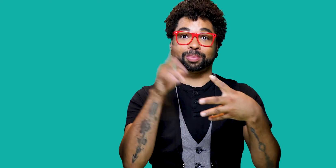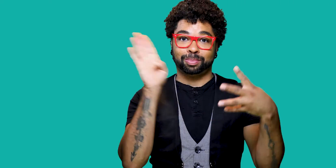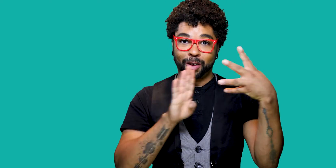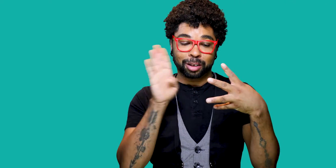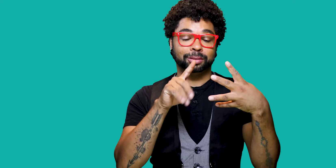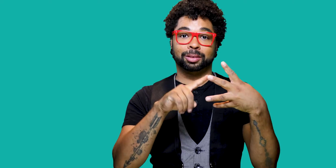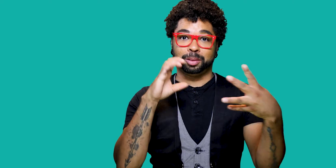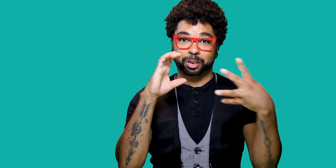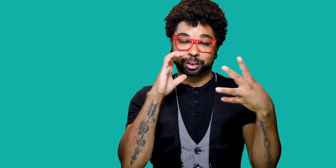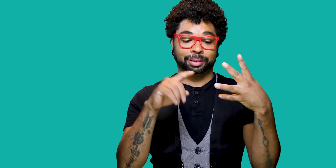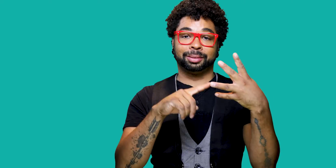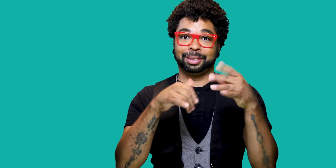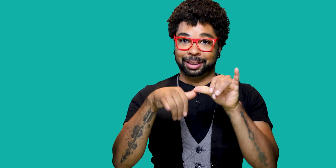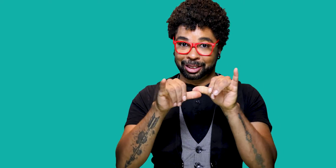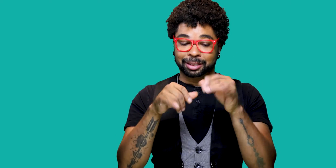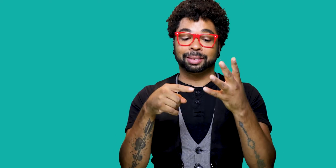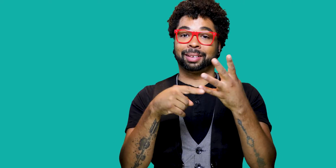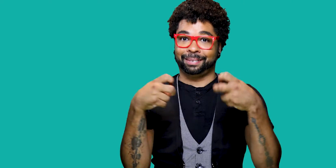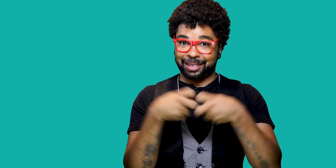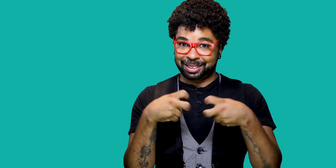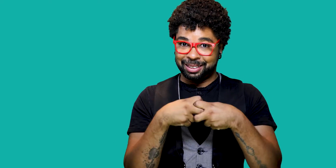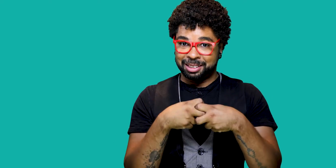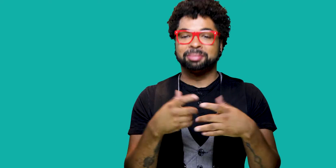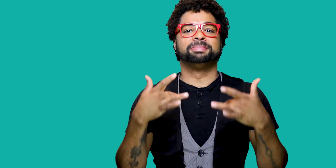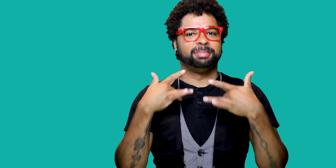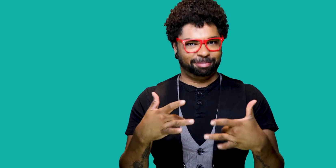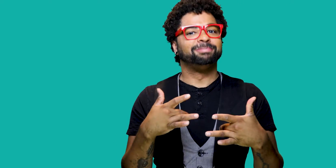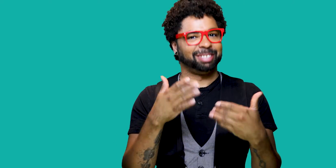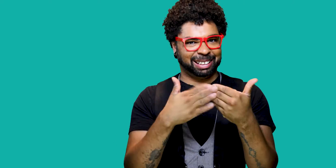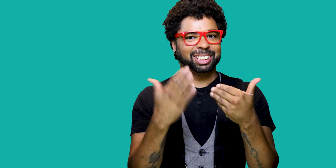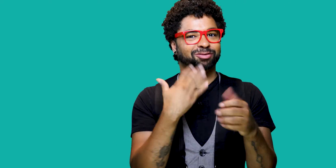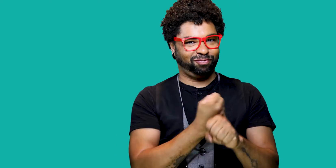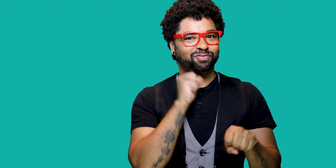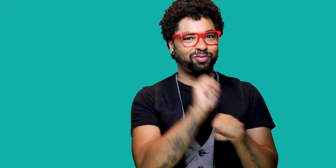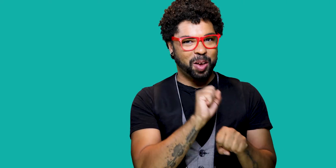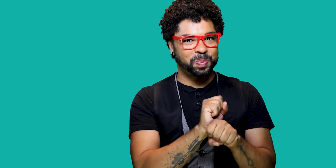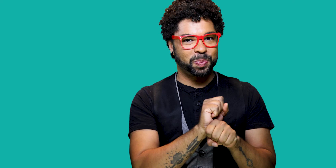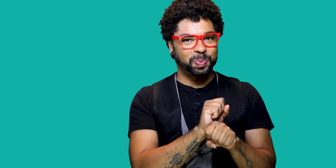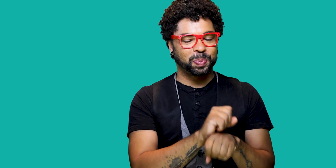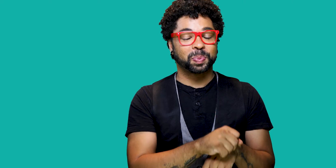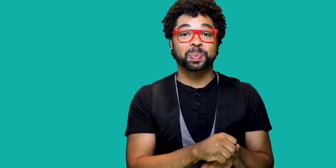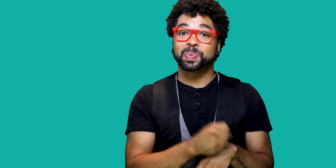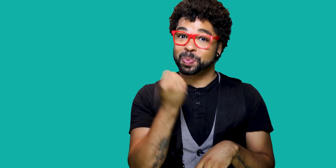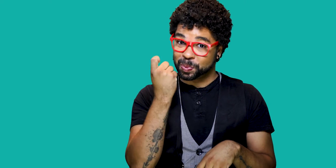communications, engineering, or physics tend to have an easier time gaining employment. However,